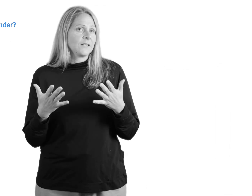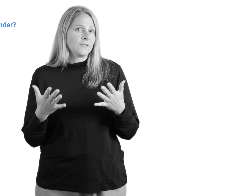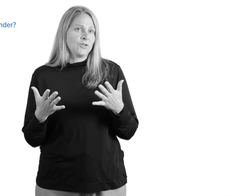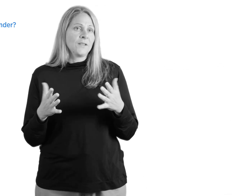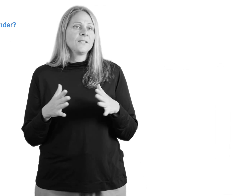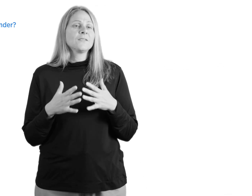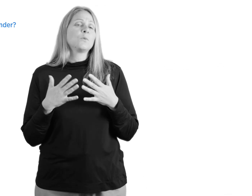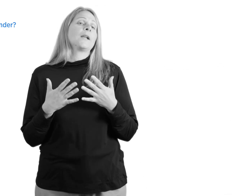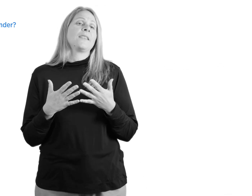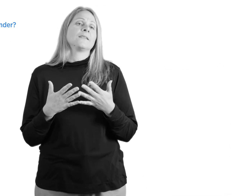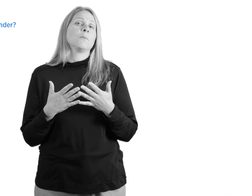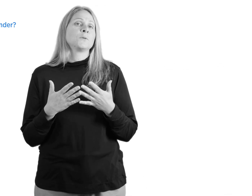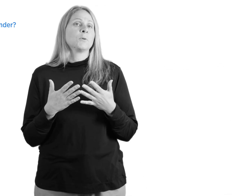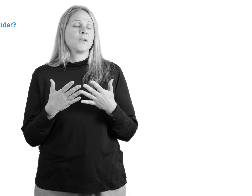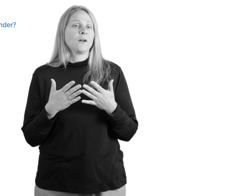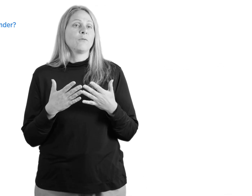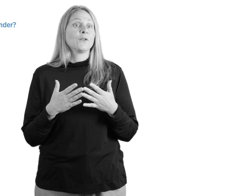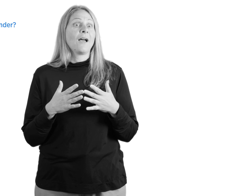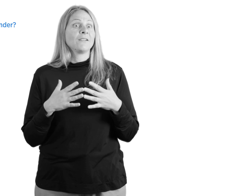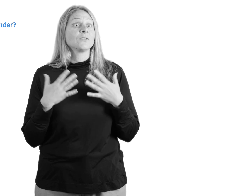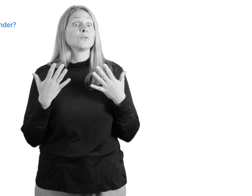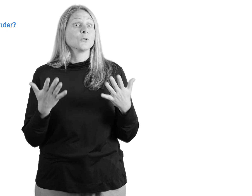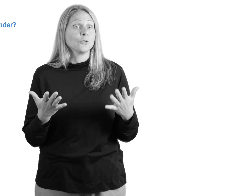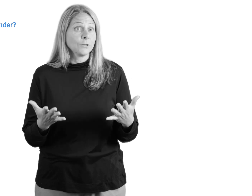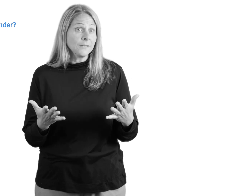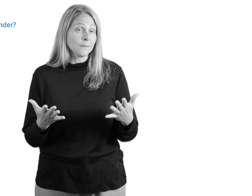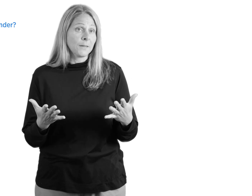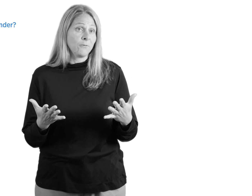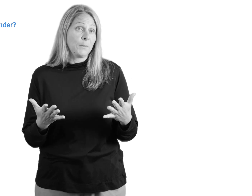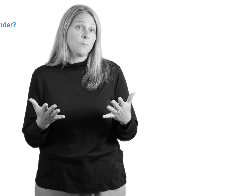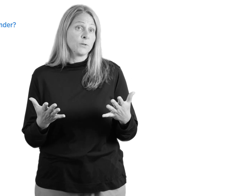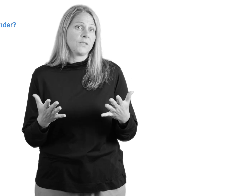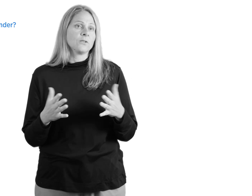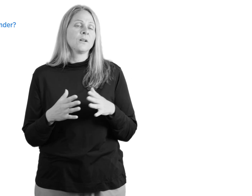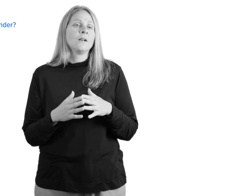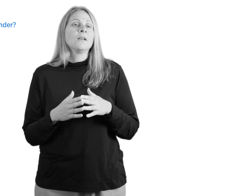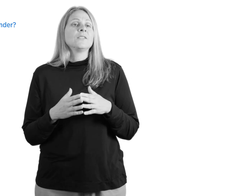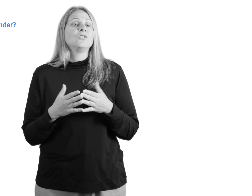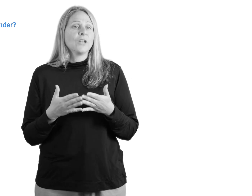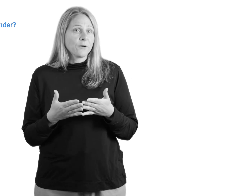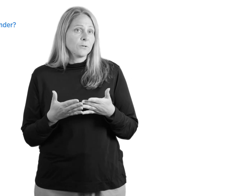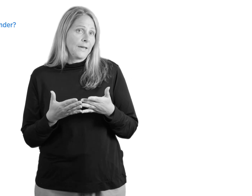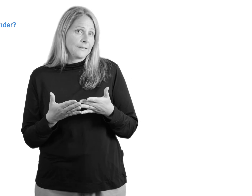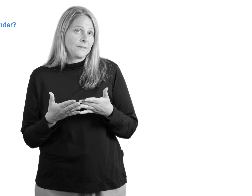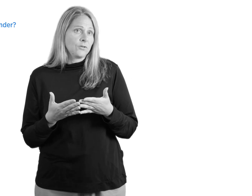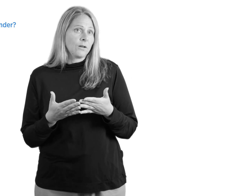anesthesia, and this is the one I think that most people think of when they're having surgery, some type of big procedure, is general anesthesia.